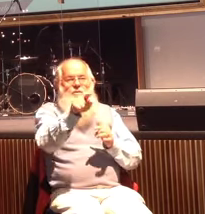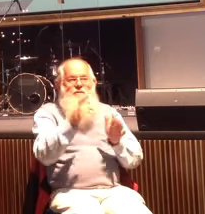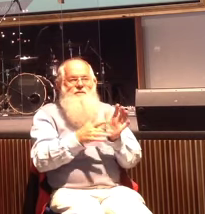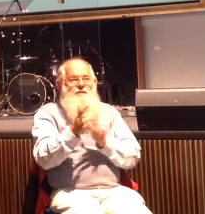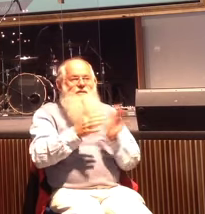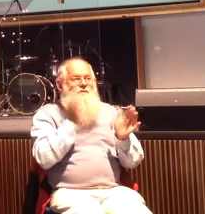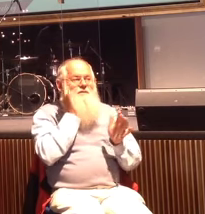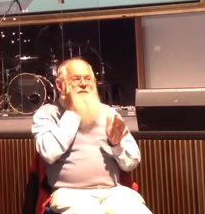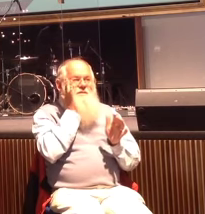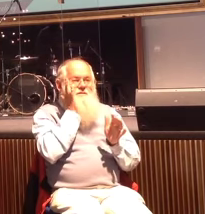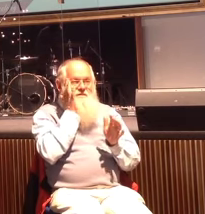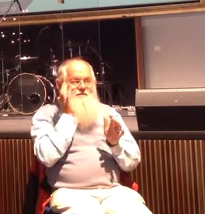me come with you